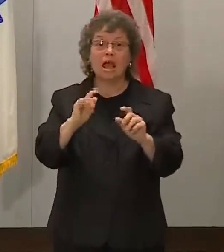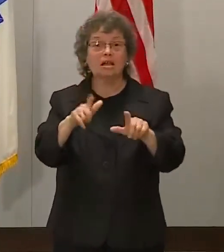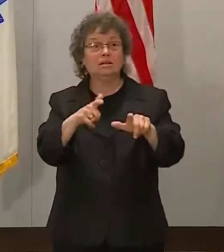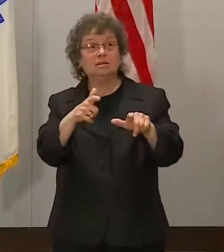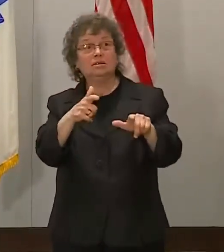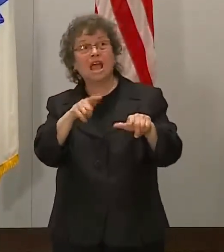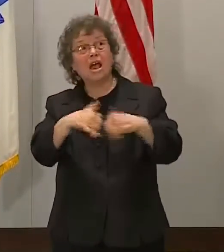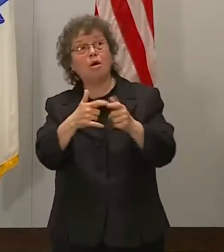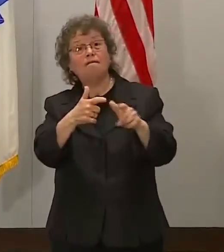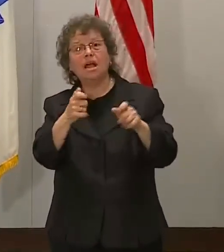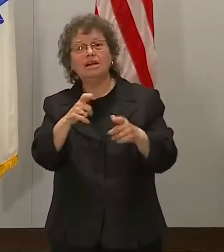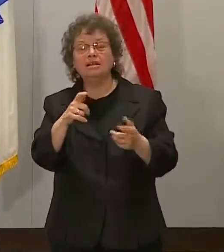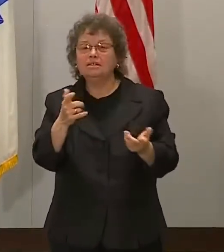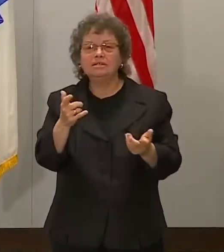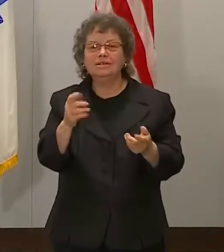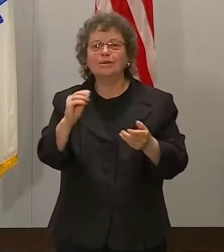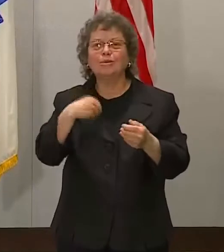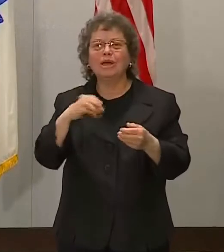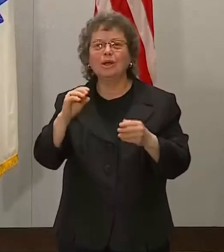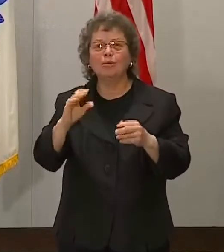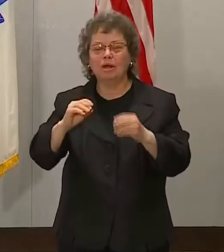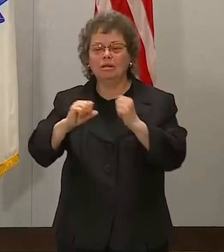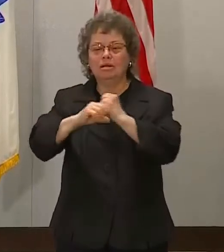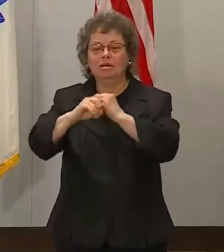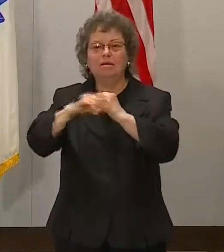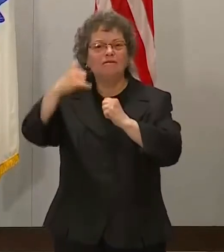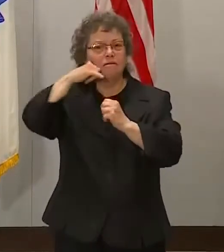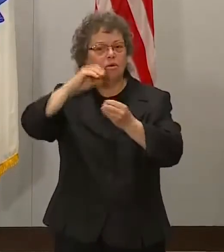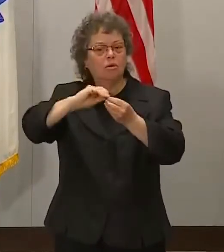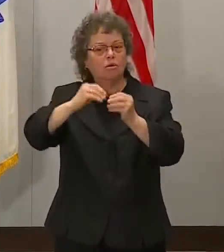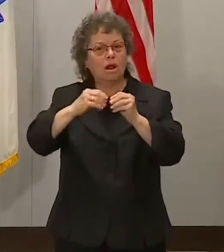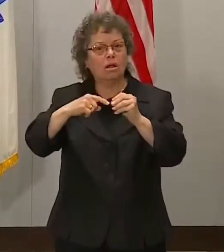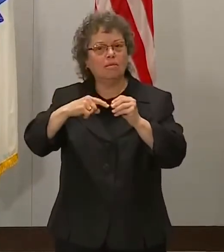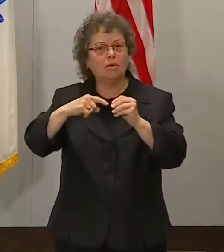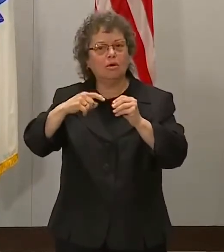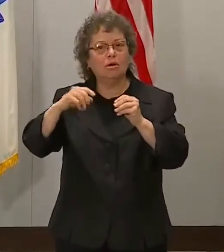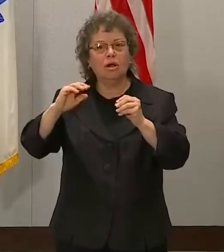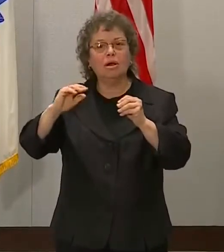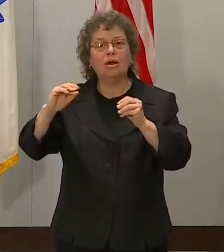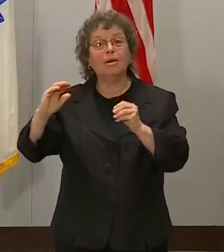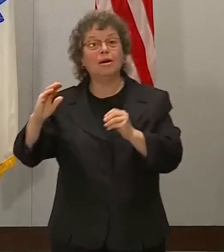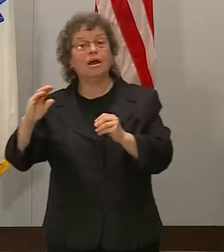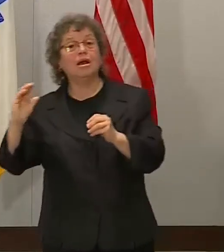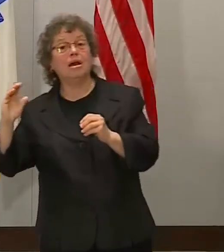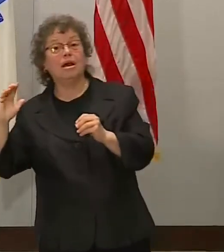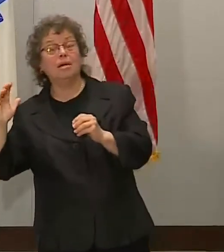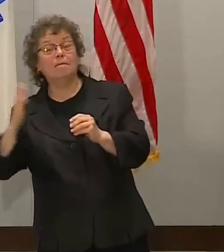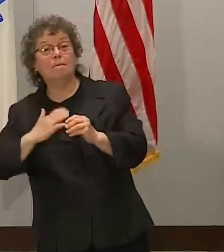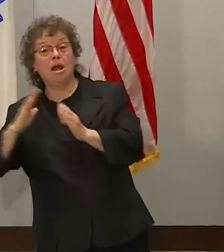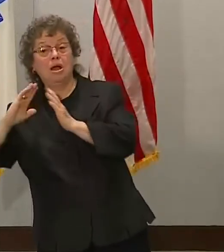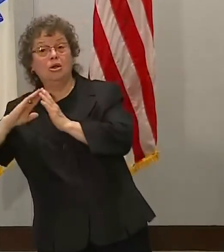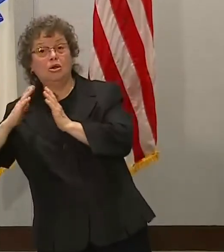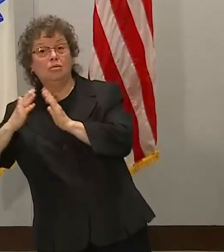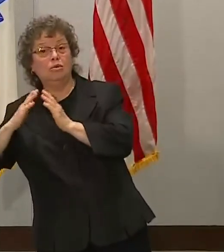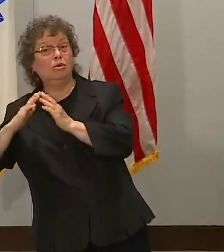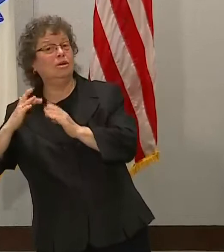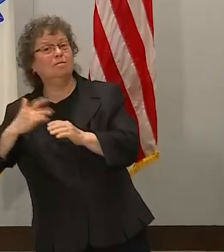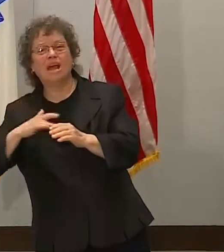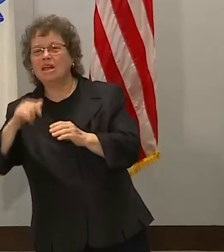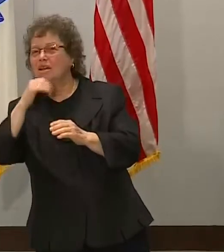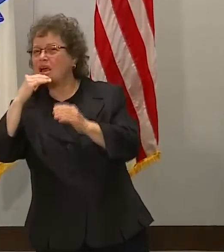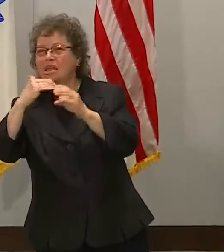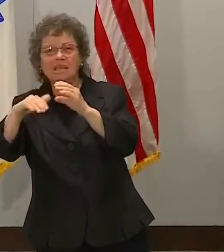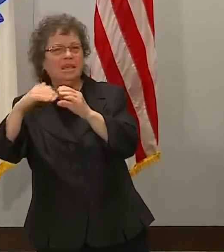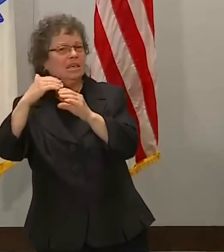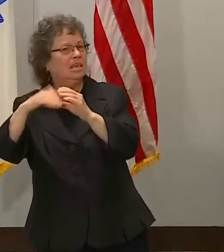putting a phone number that tomorrow will have our community. My particular community does not respond as well to email links and so